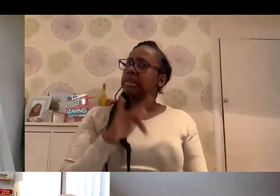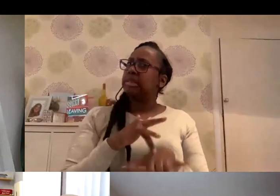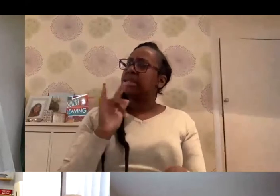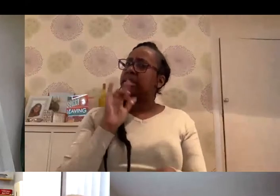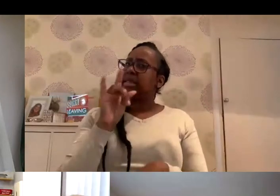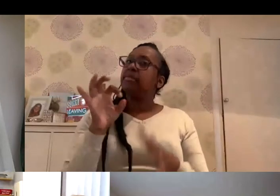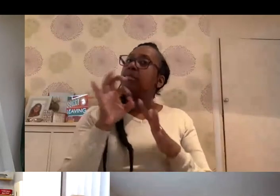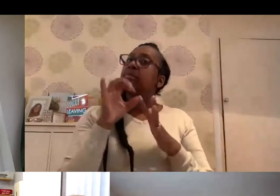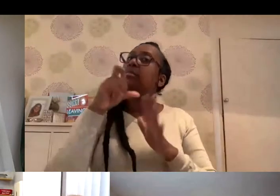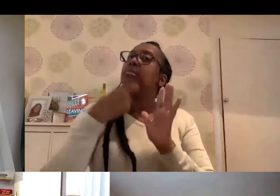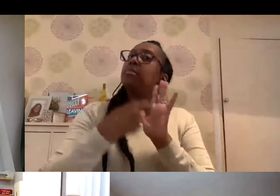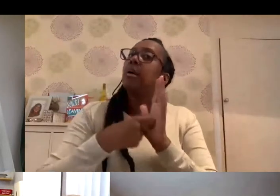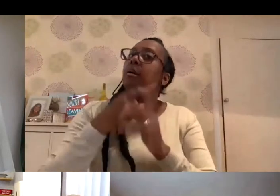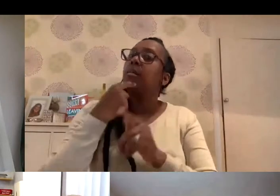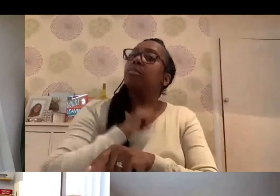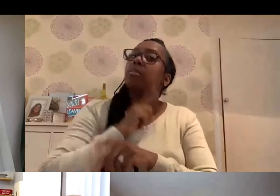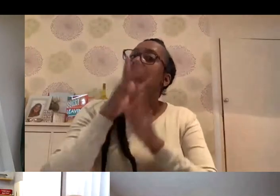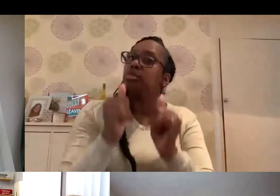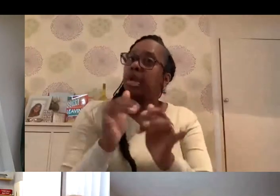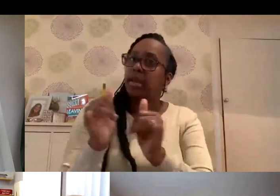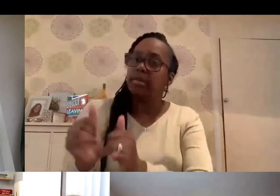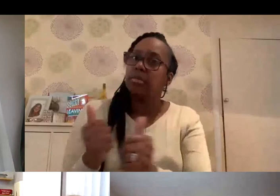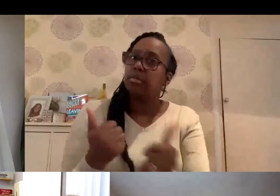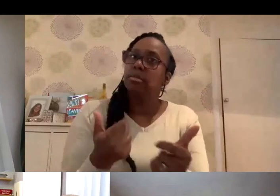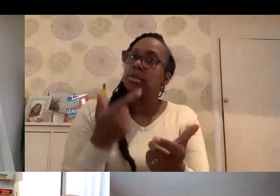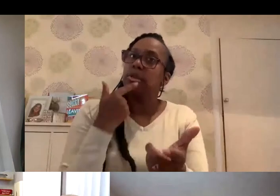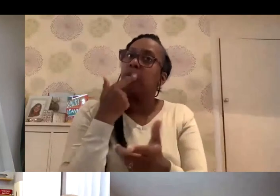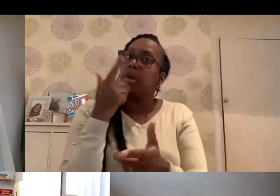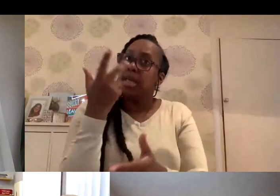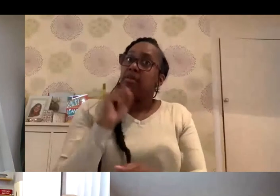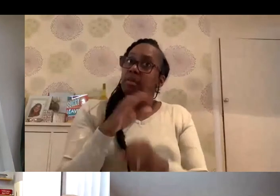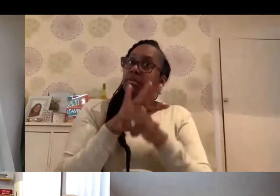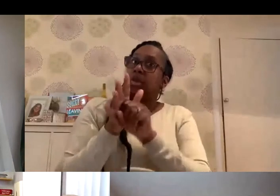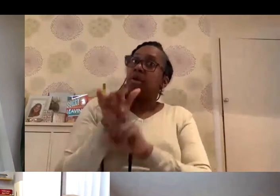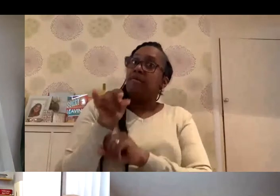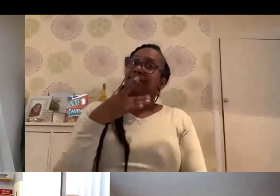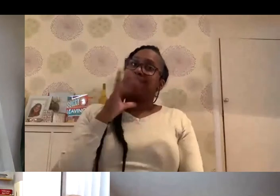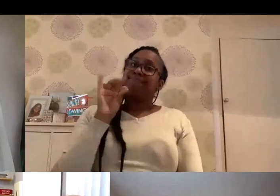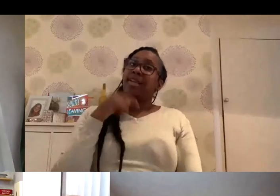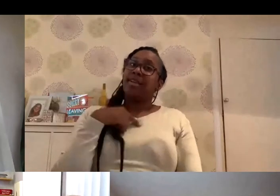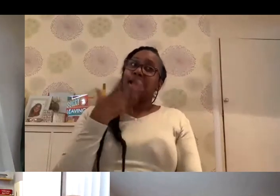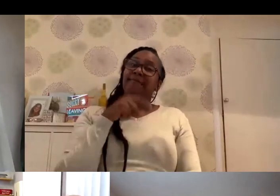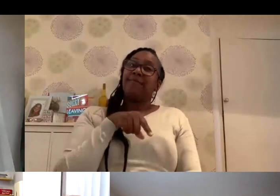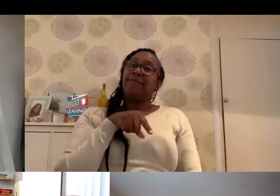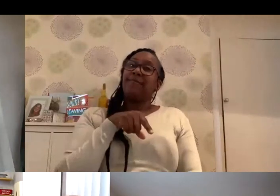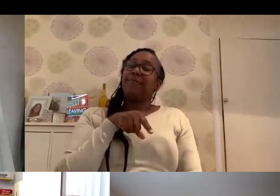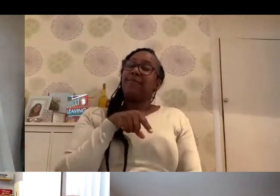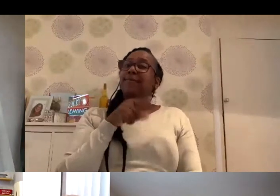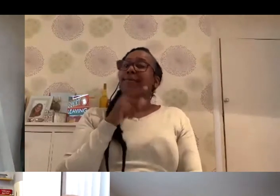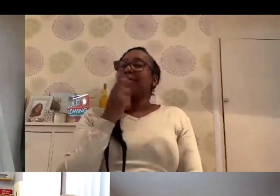PCR. And that's why we do the PCR to check. So if you're infectious and you've got a PCR, then